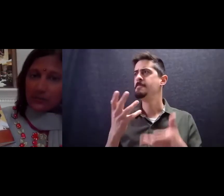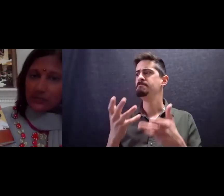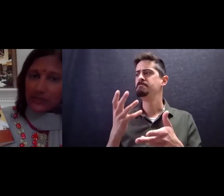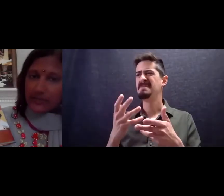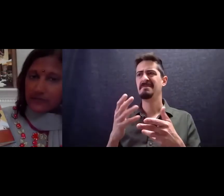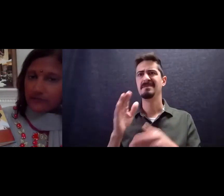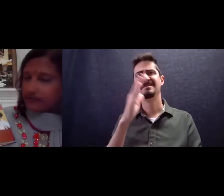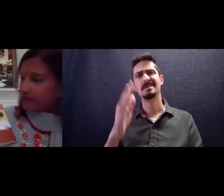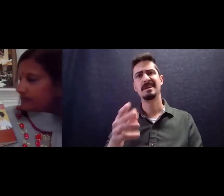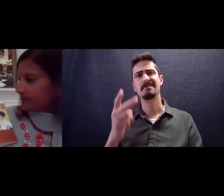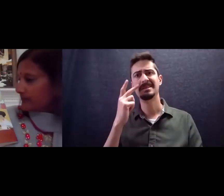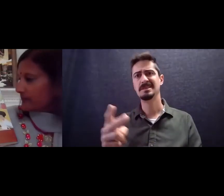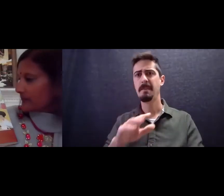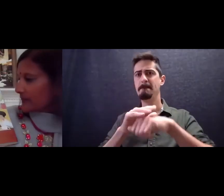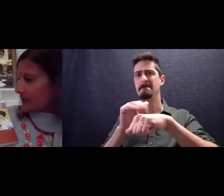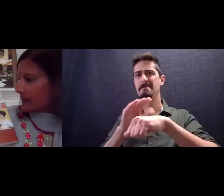see Kamel again